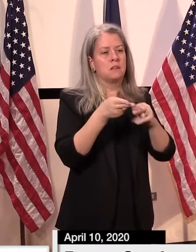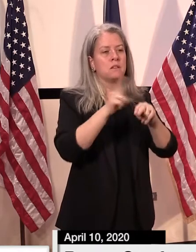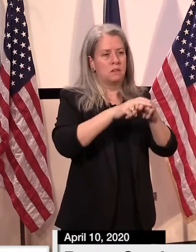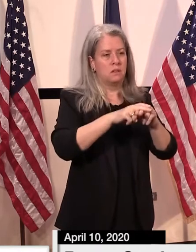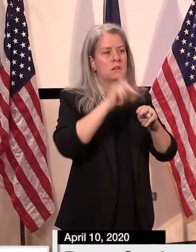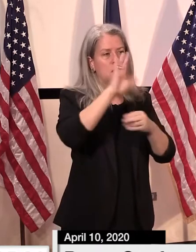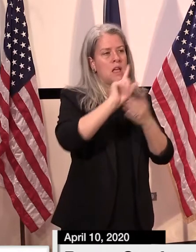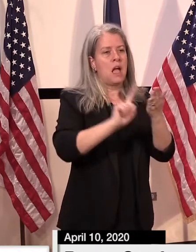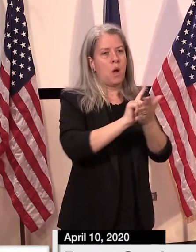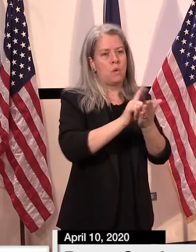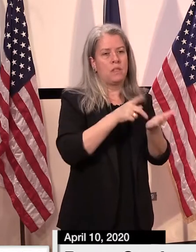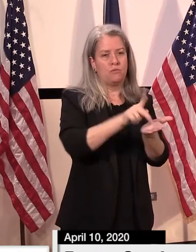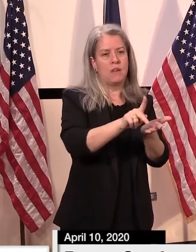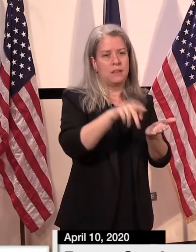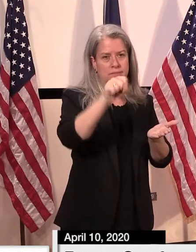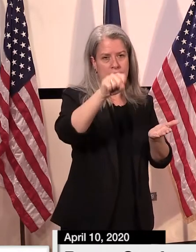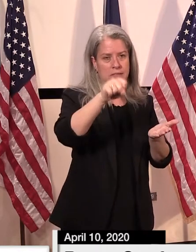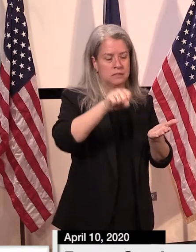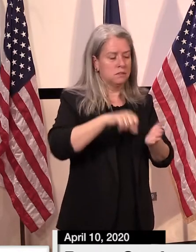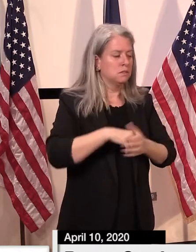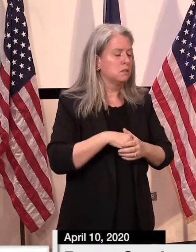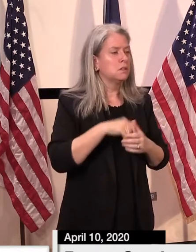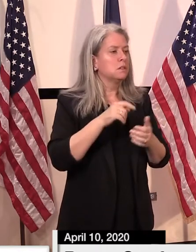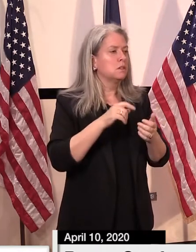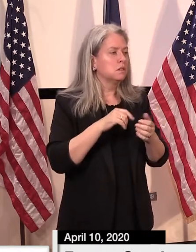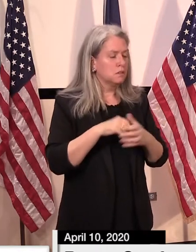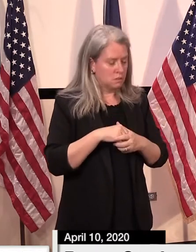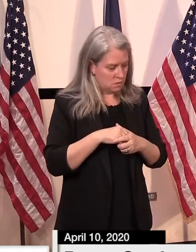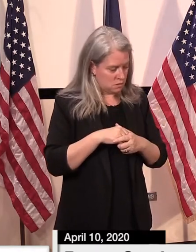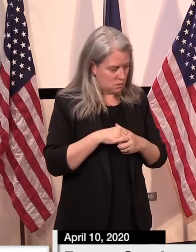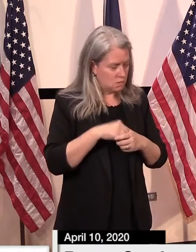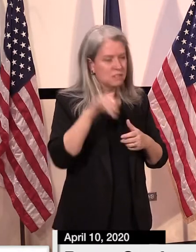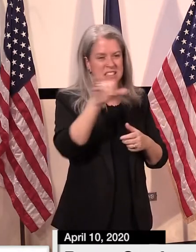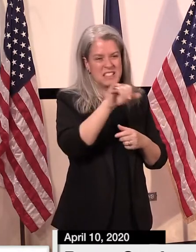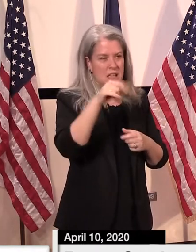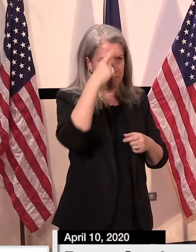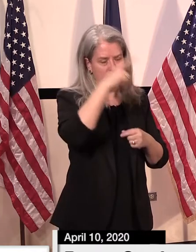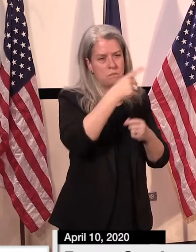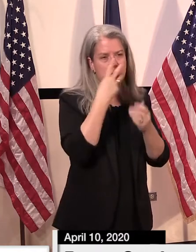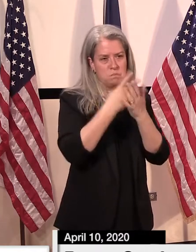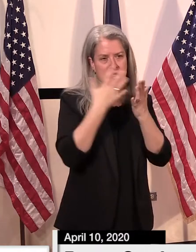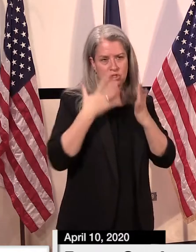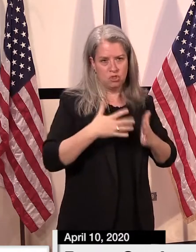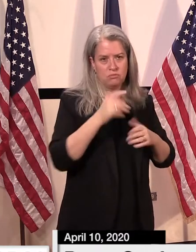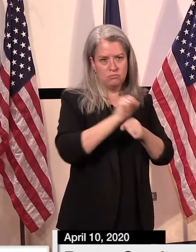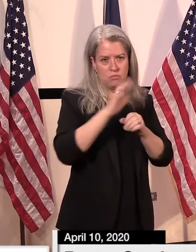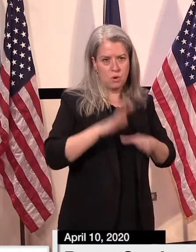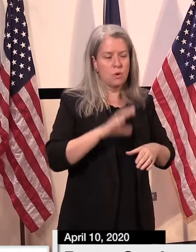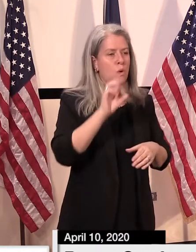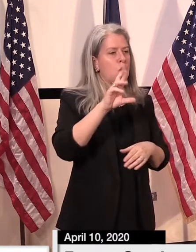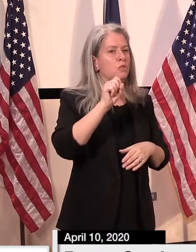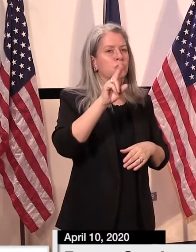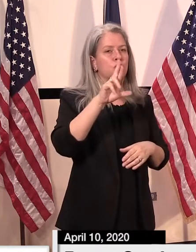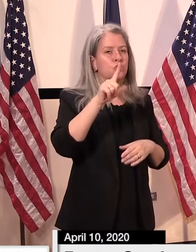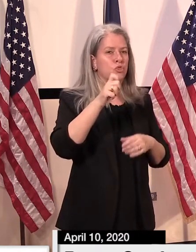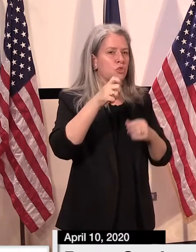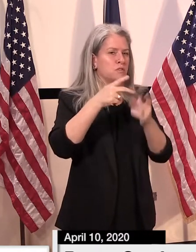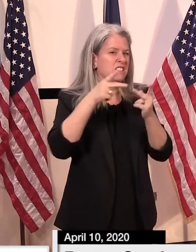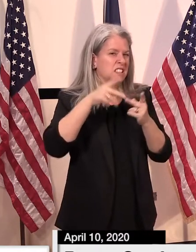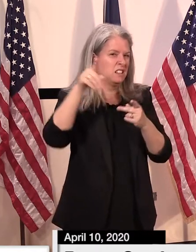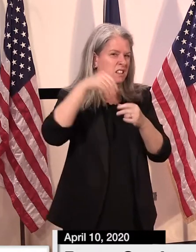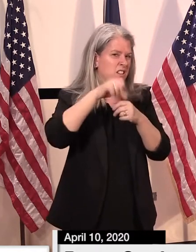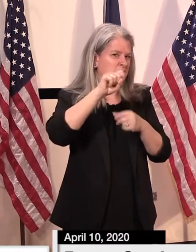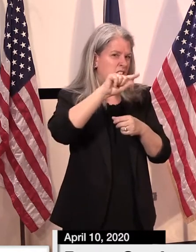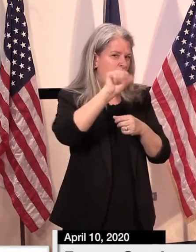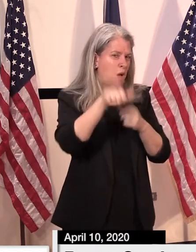so that would apply to correctional facilities where there are infections or the surge facility in St. Albans,